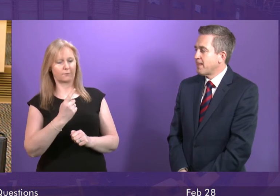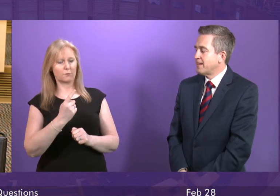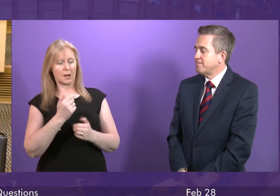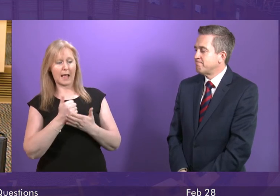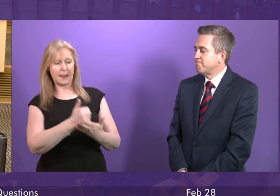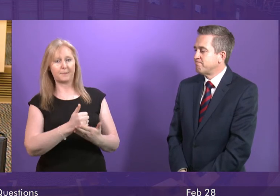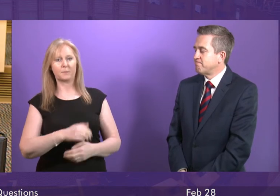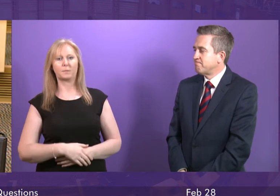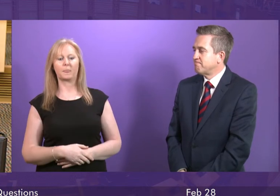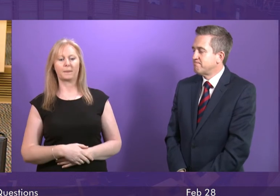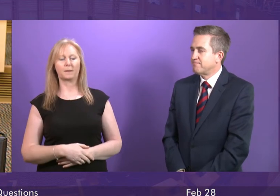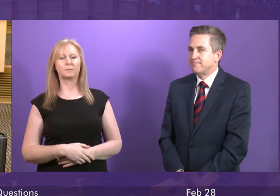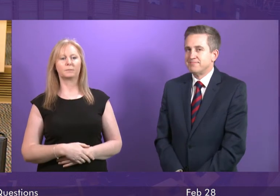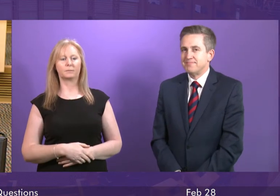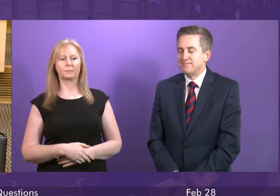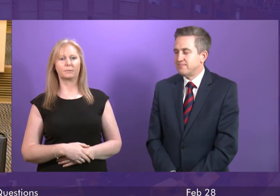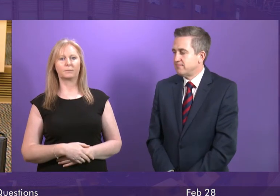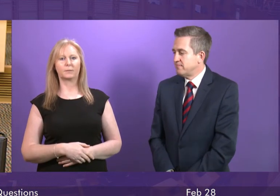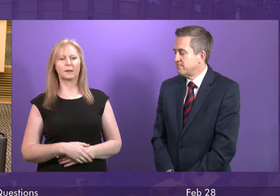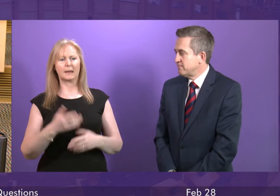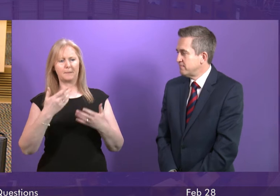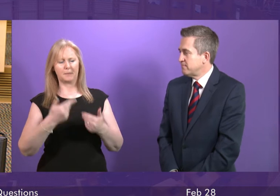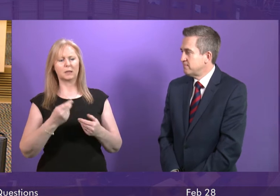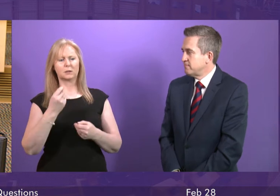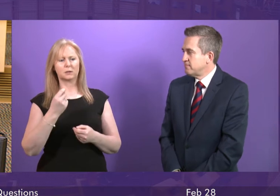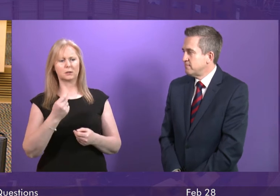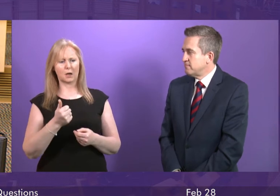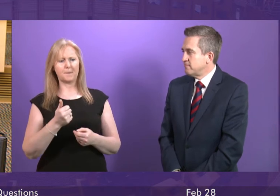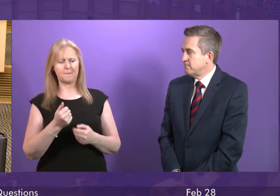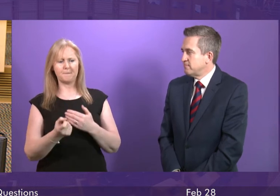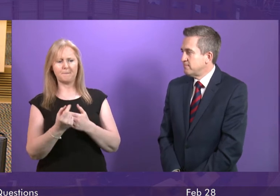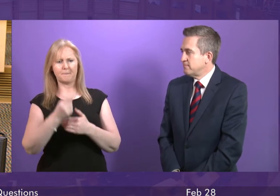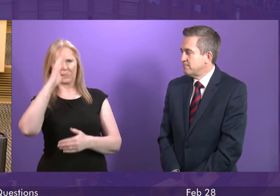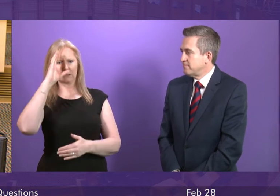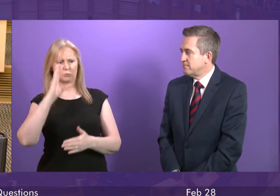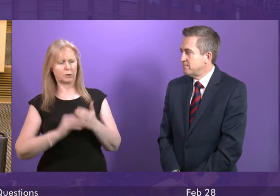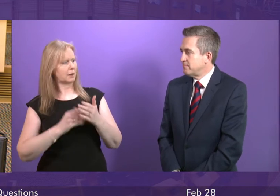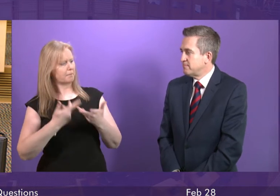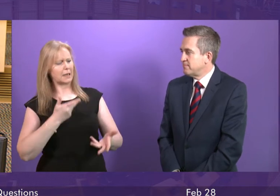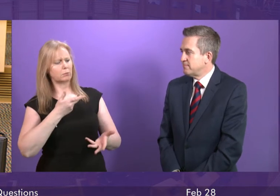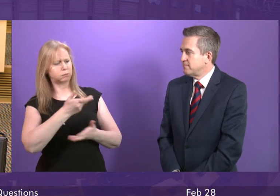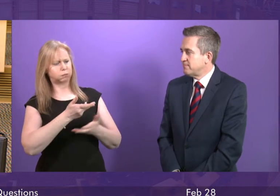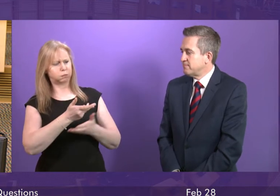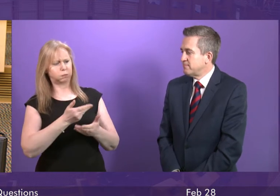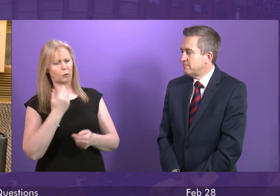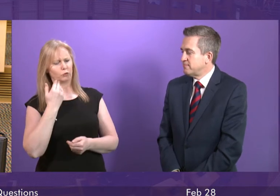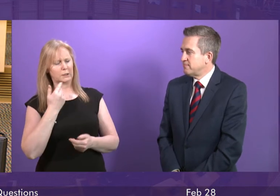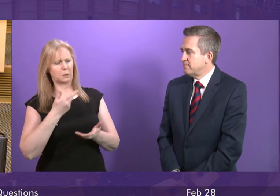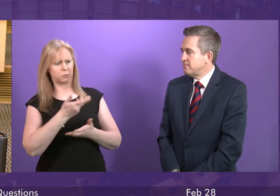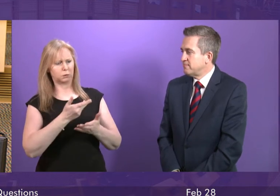But I come back to the point here. We've had some experiences that Jackson Carlaw and I have discussed in recent weeks about infection outbreaks